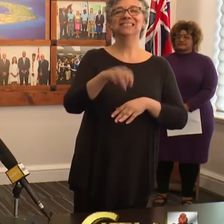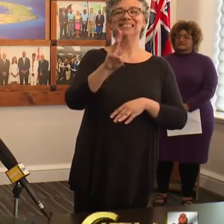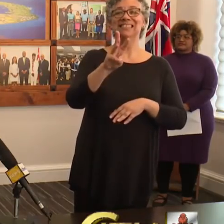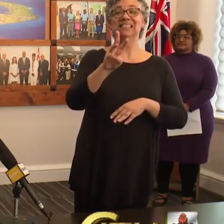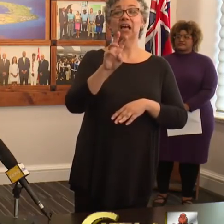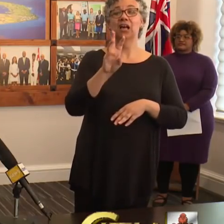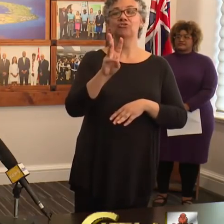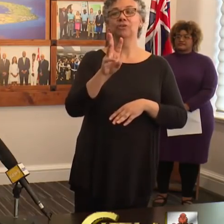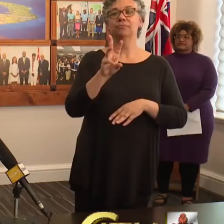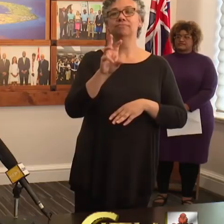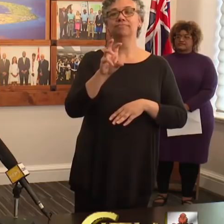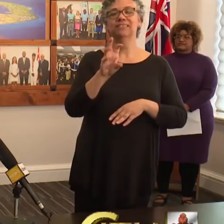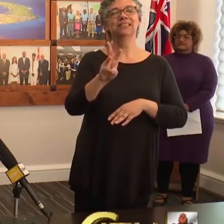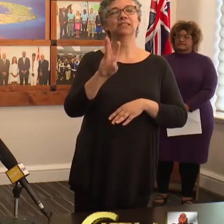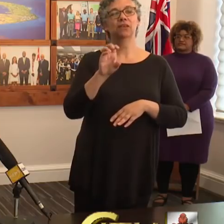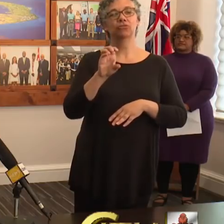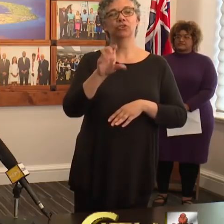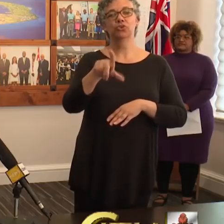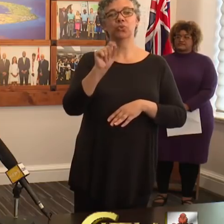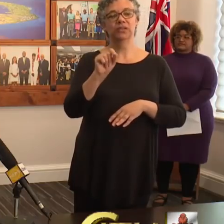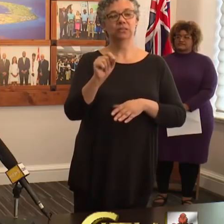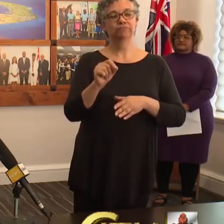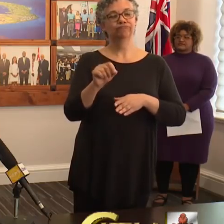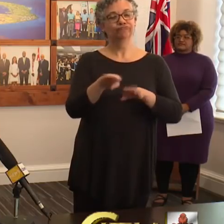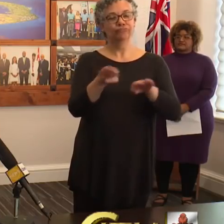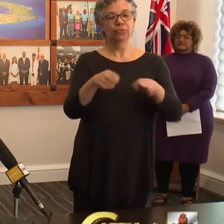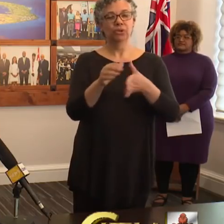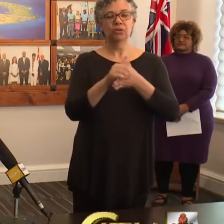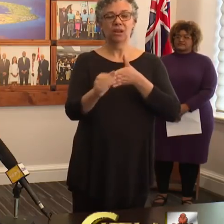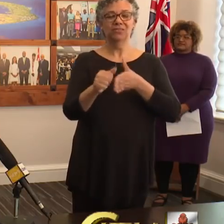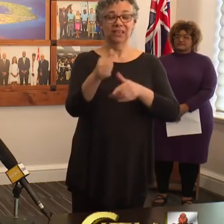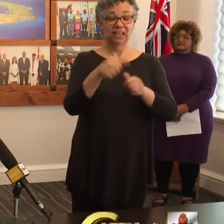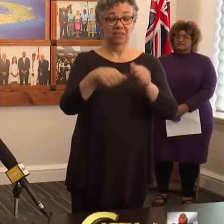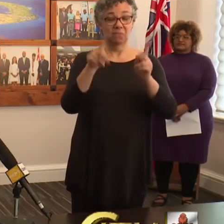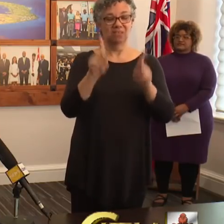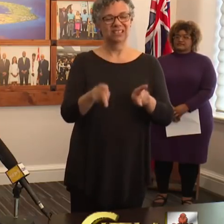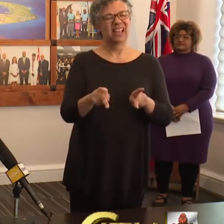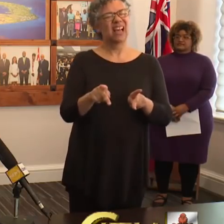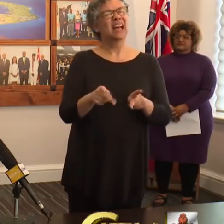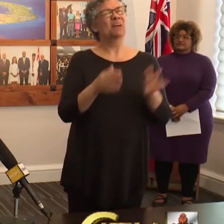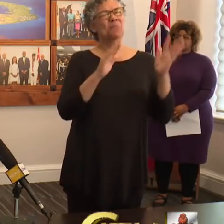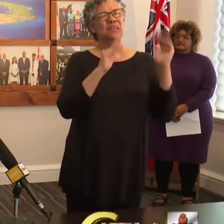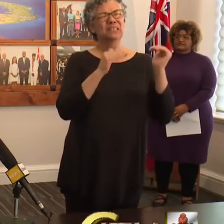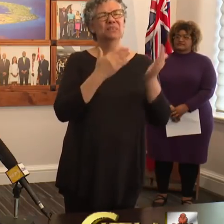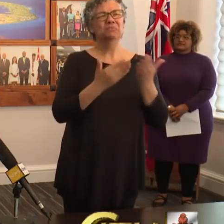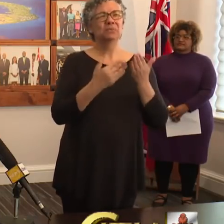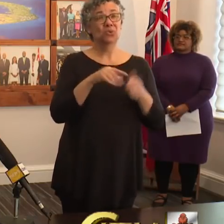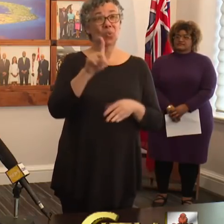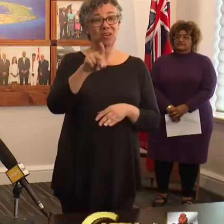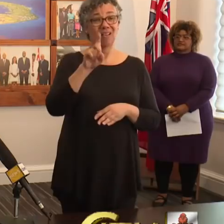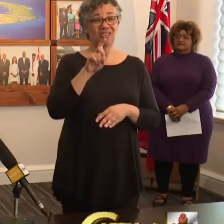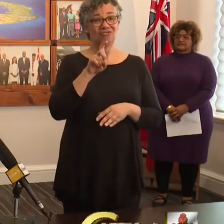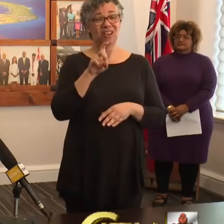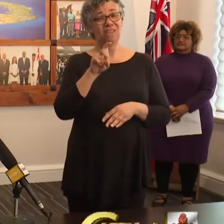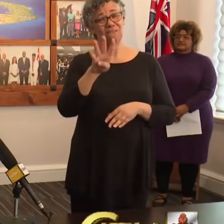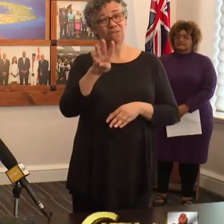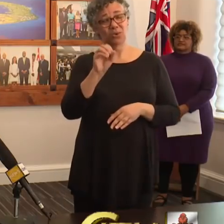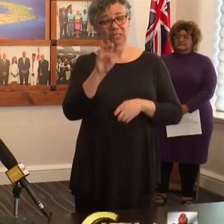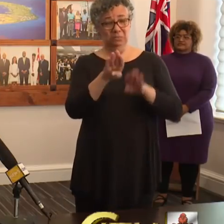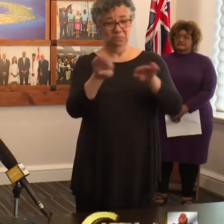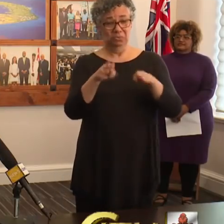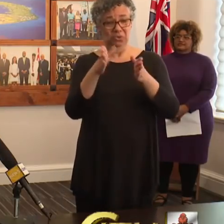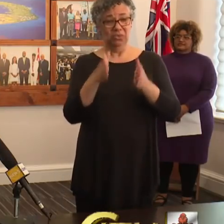for each passenger. And I expect the flight to be carrying around 140 Bermudian residents.